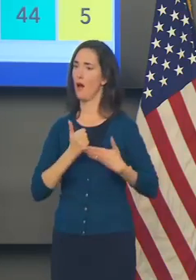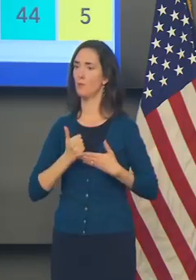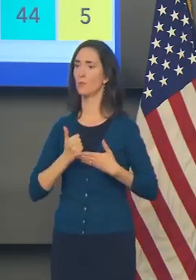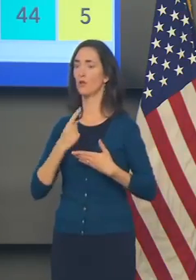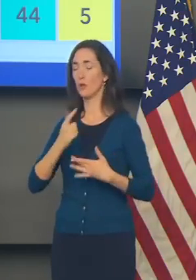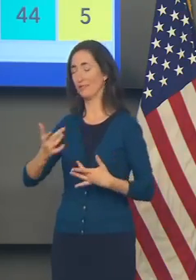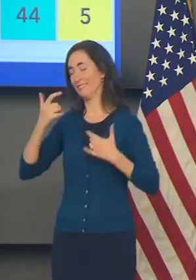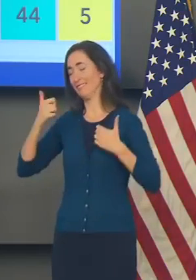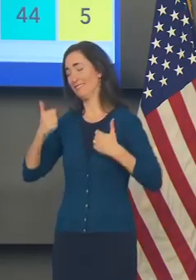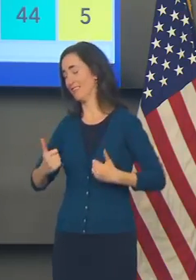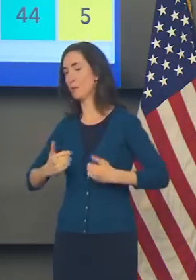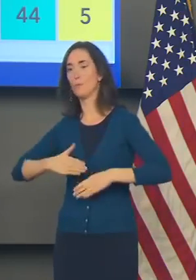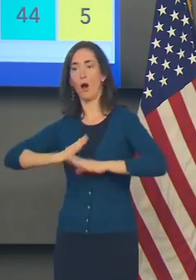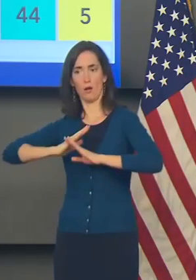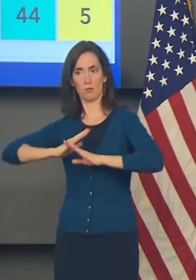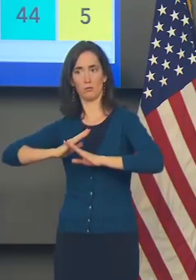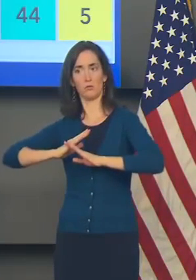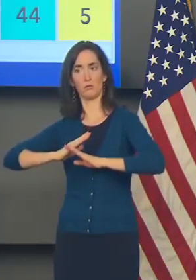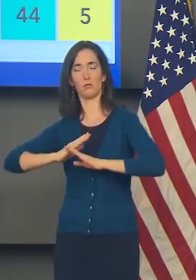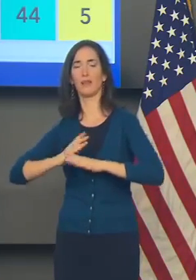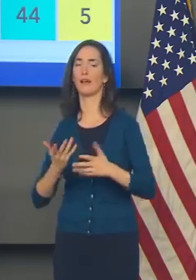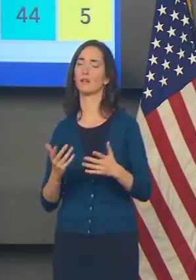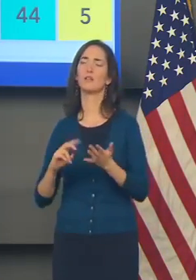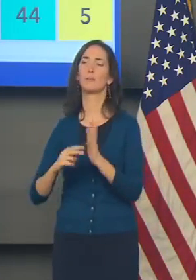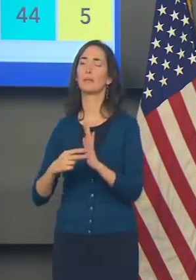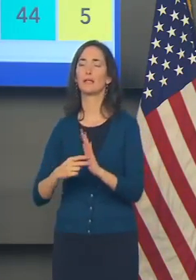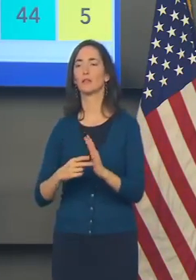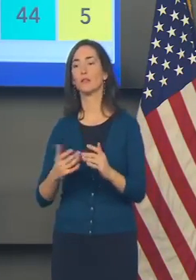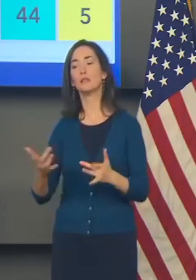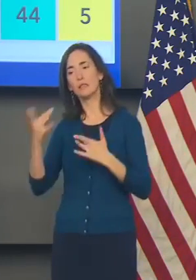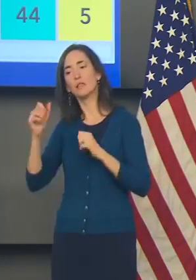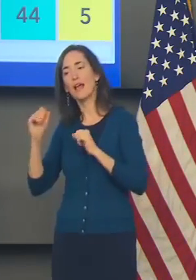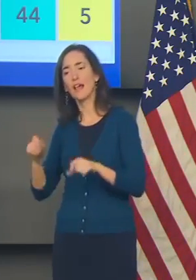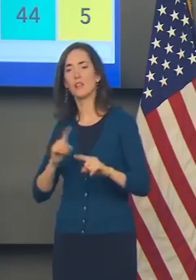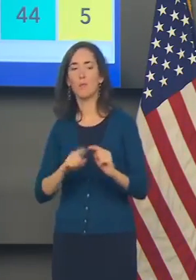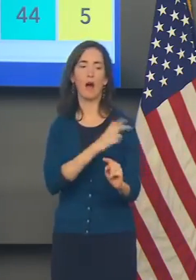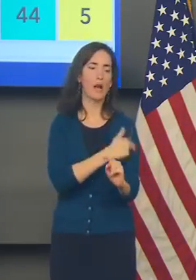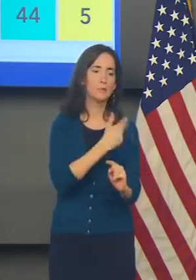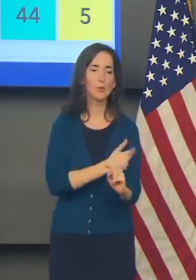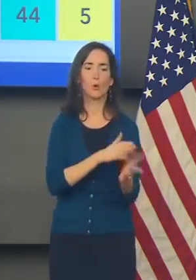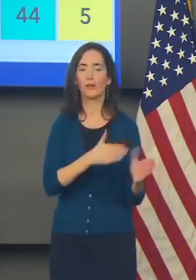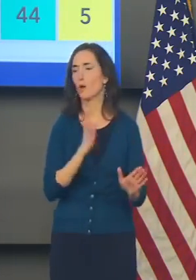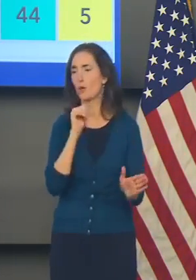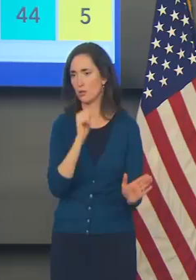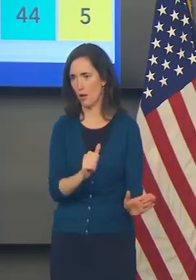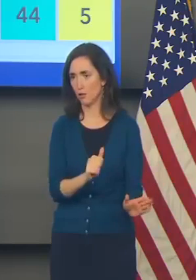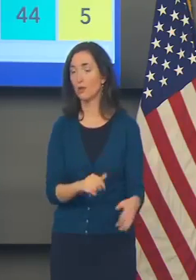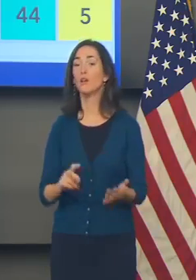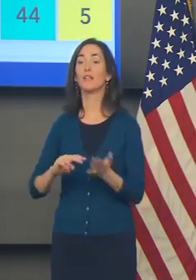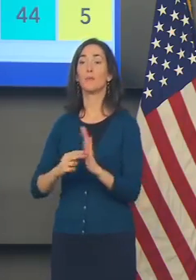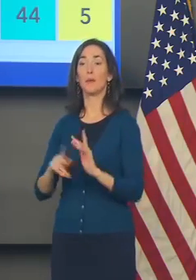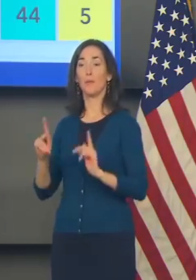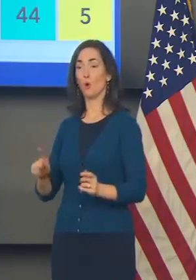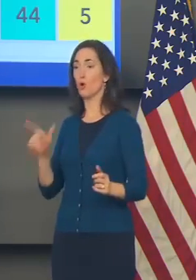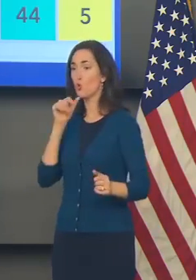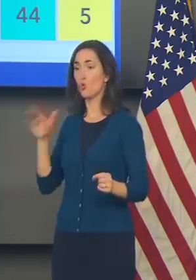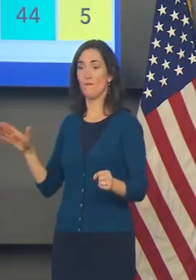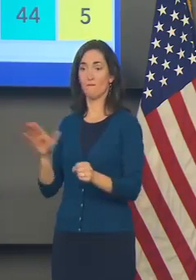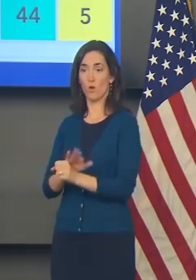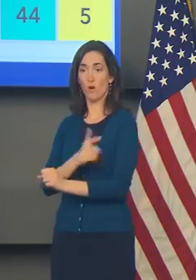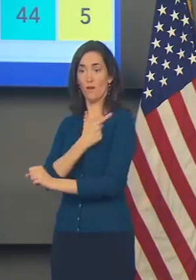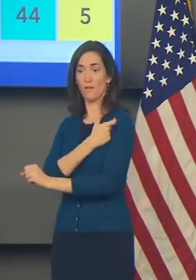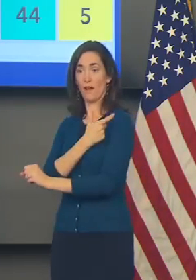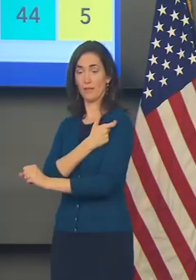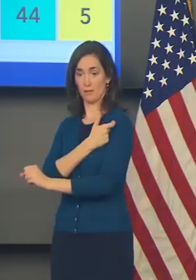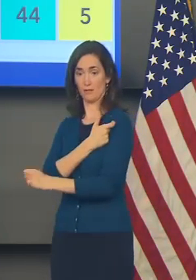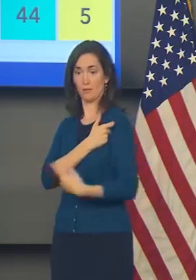Again, talking in terms of hospitalizations and death. Fully vaccinated individuals are 25 times less likely to be